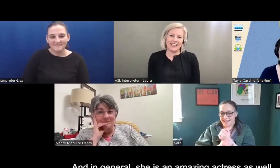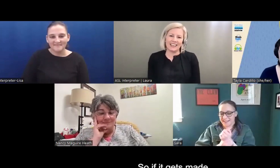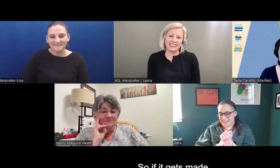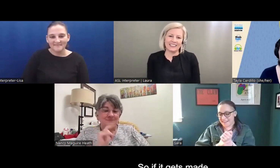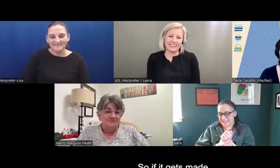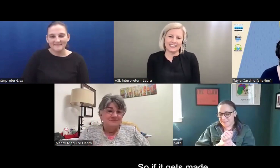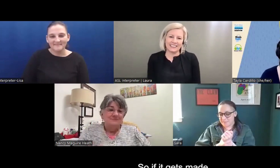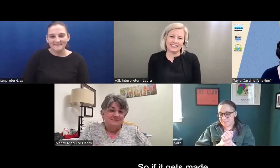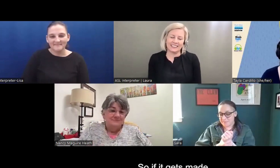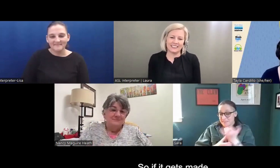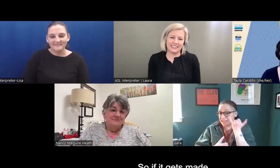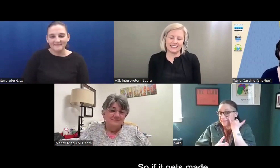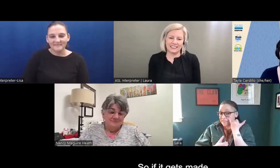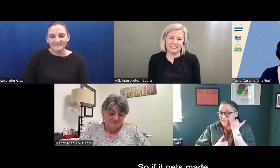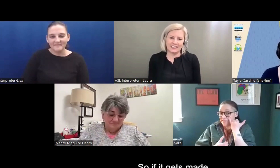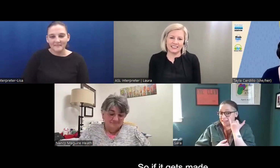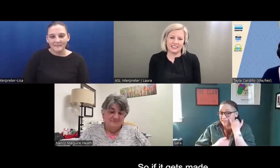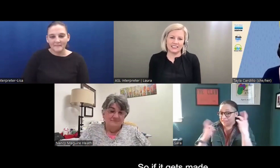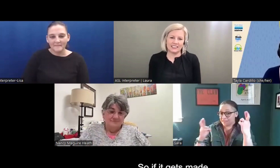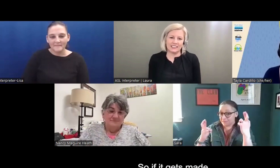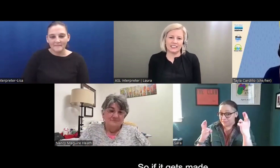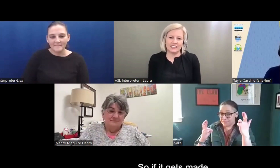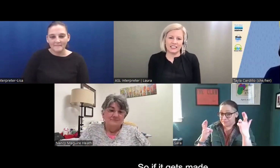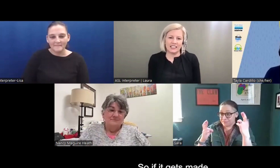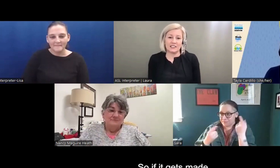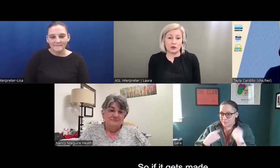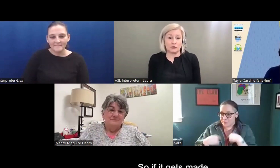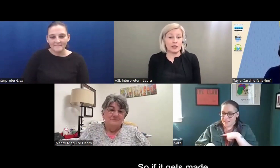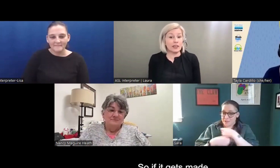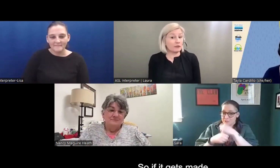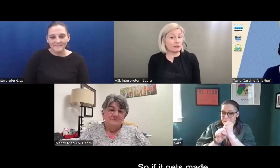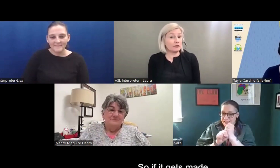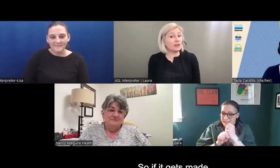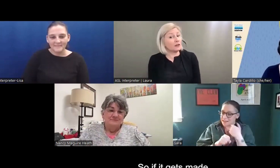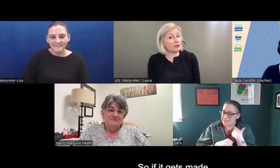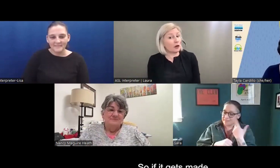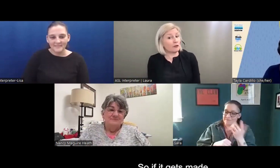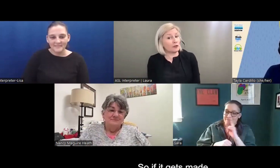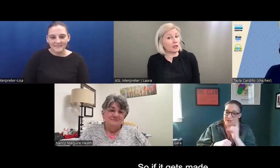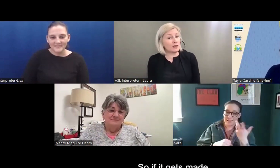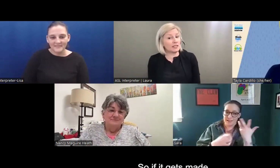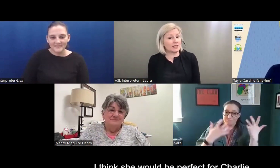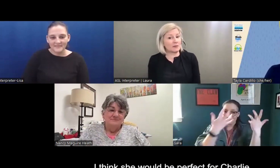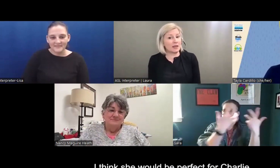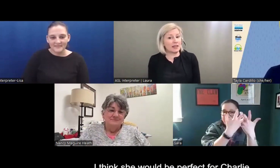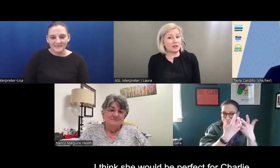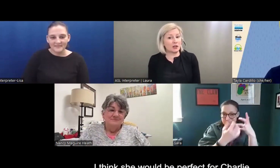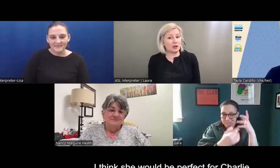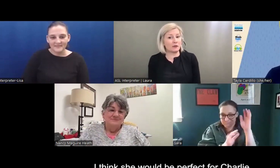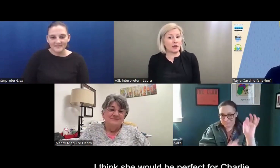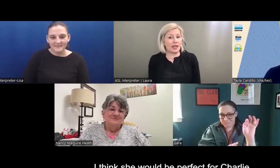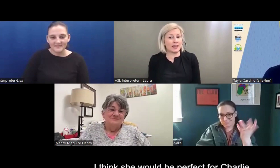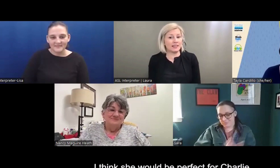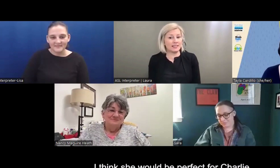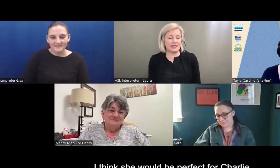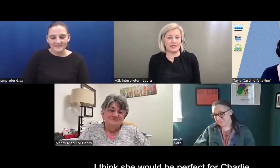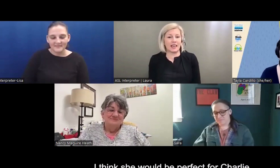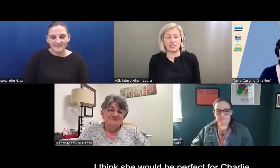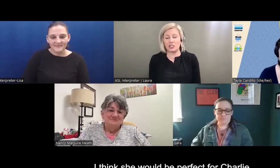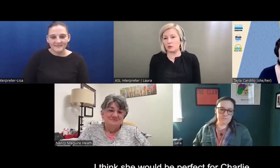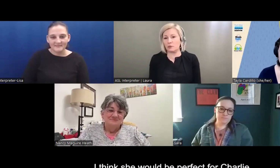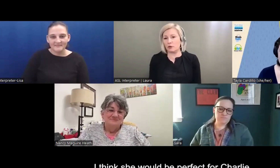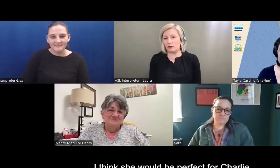so if, if hopefully it does get made, you know, and